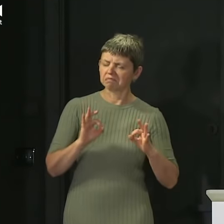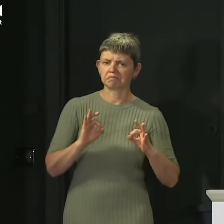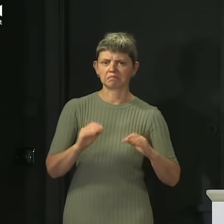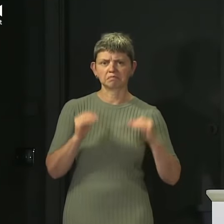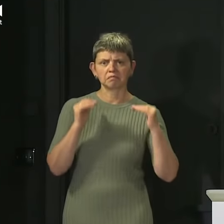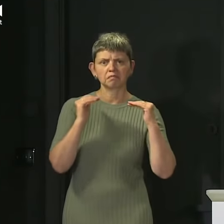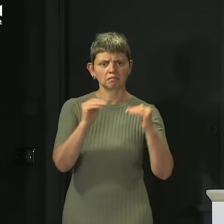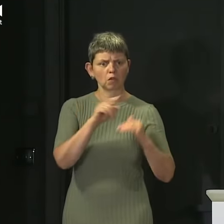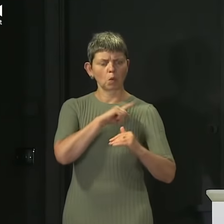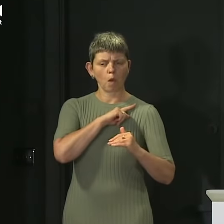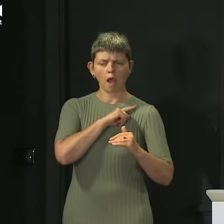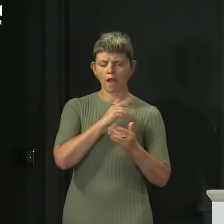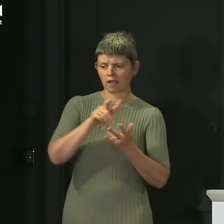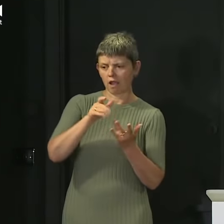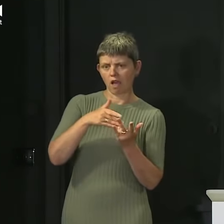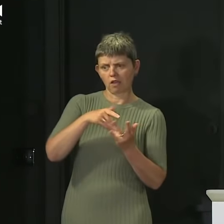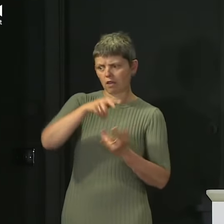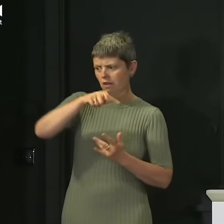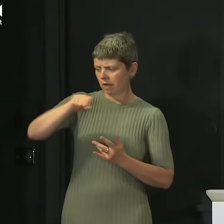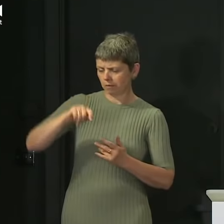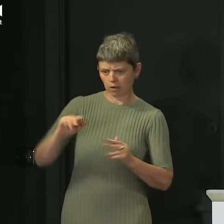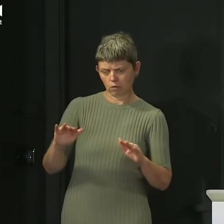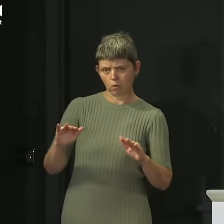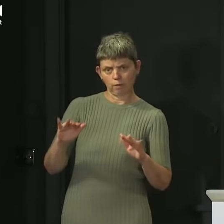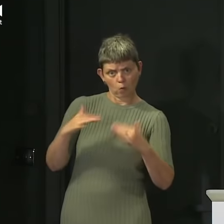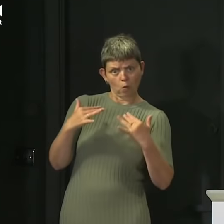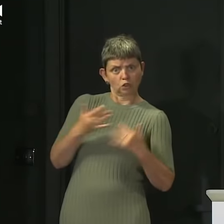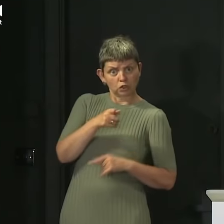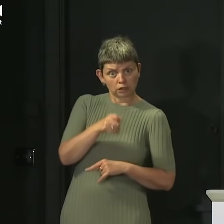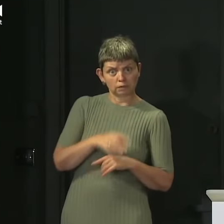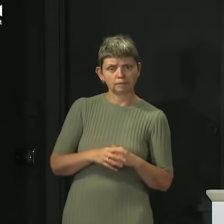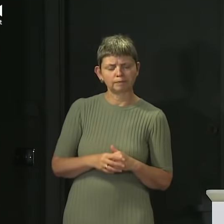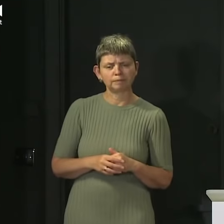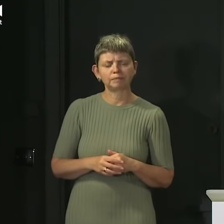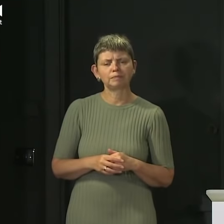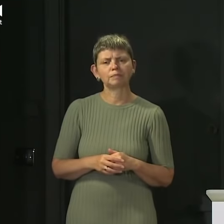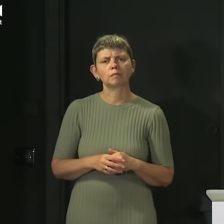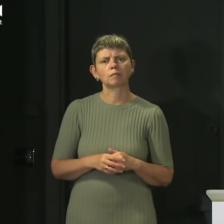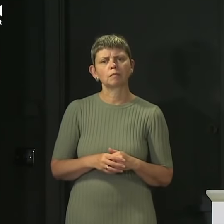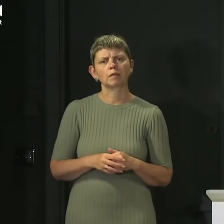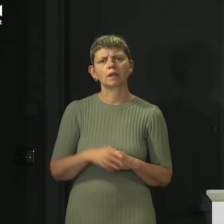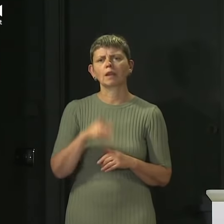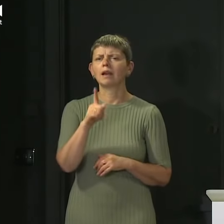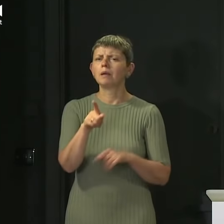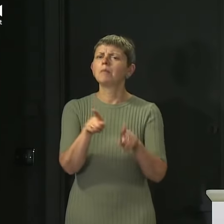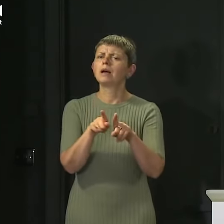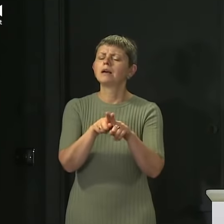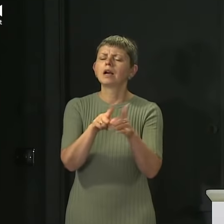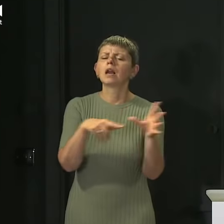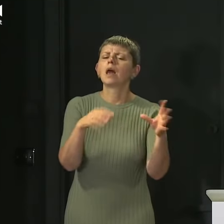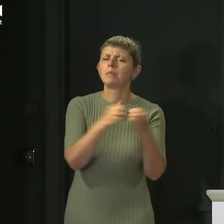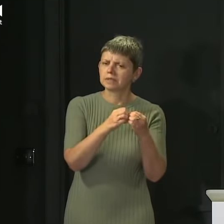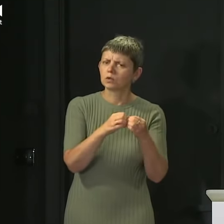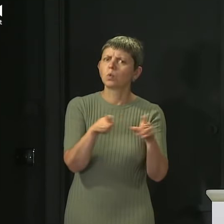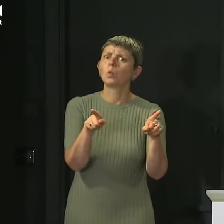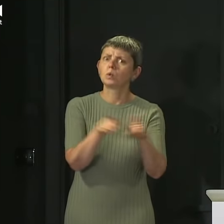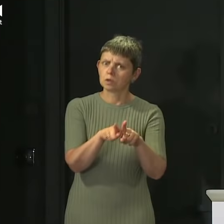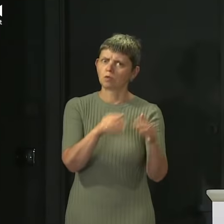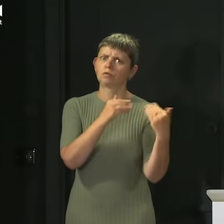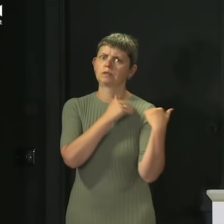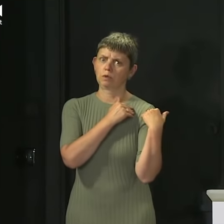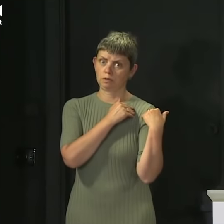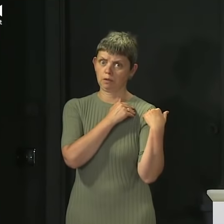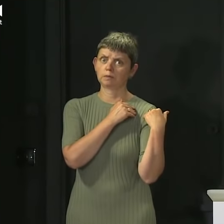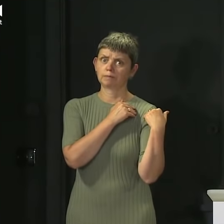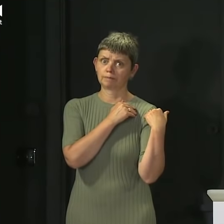to and considered to be role models. But I also want to be clear that clubs have a responsibility too. Clubs have a